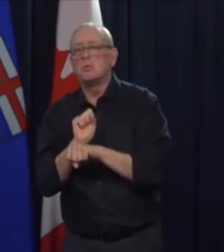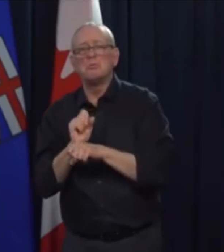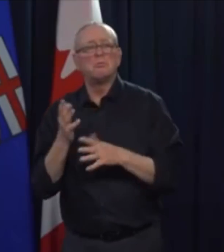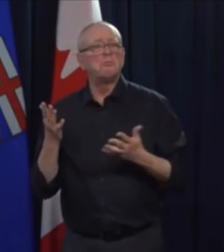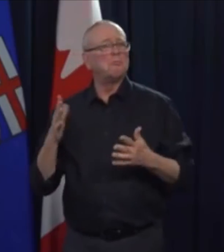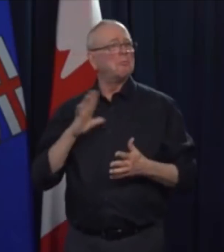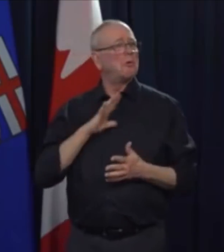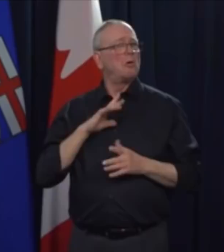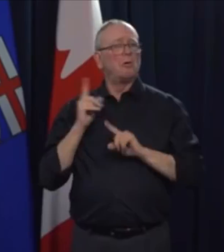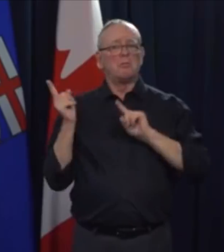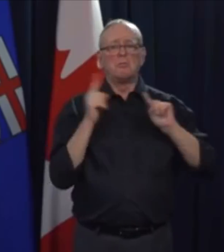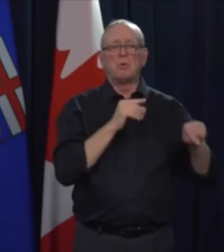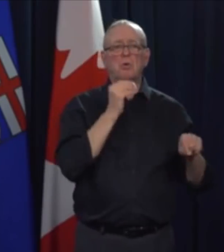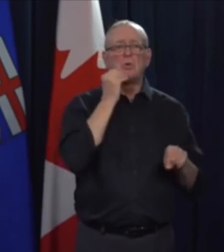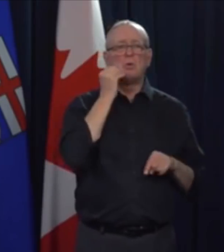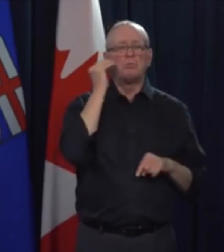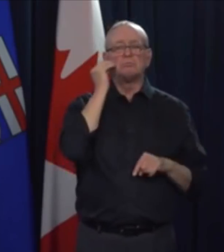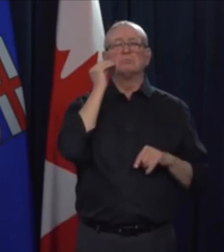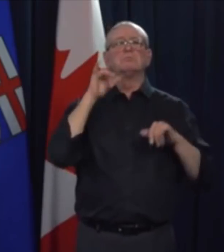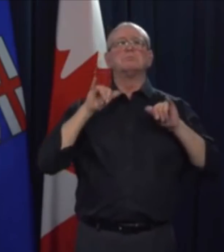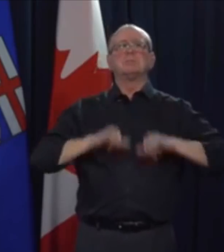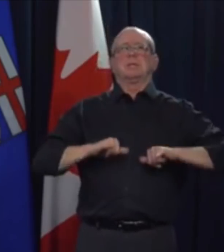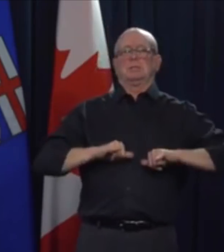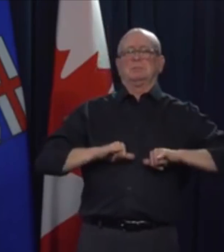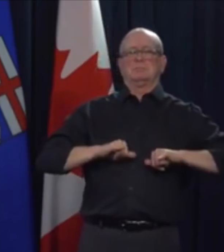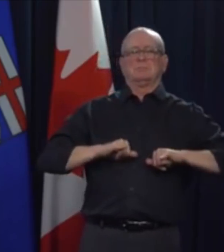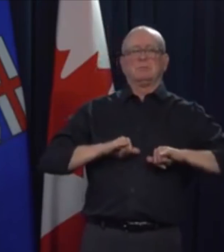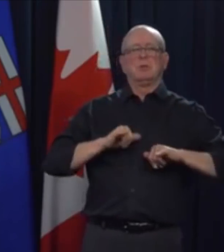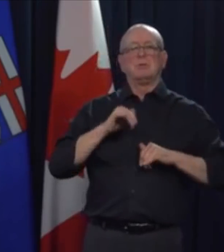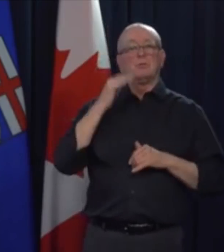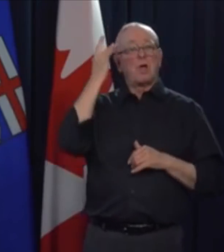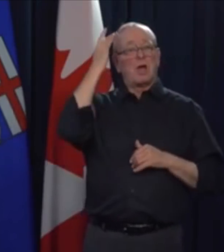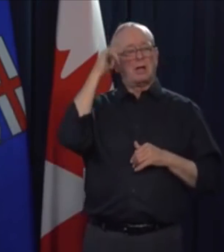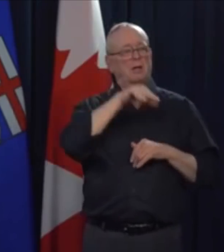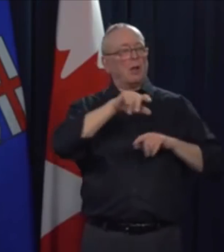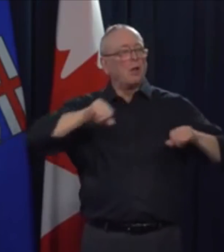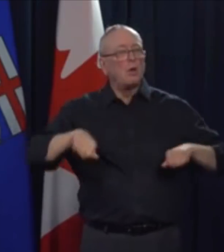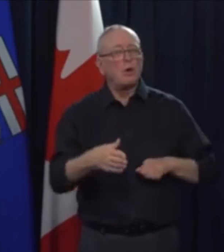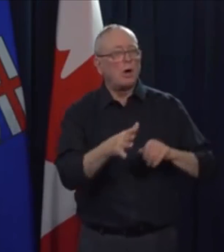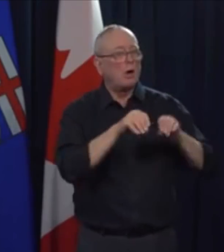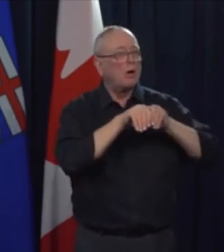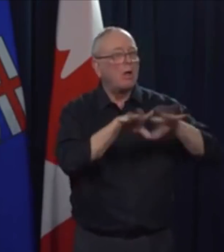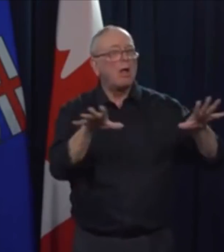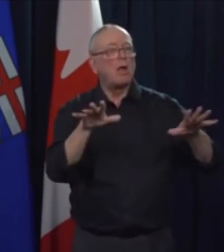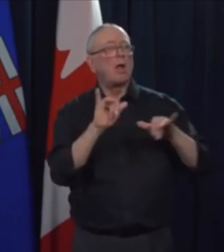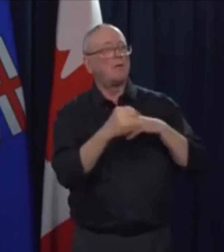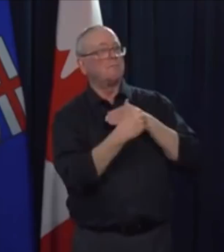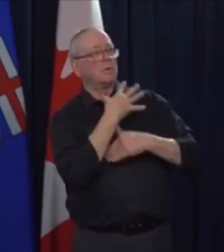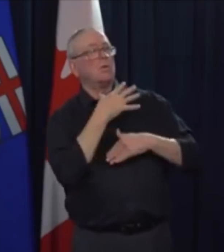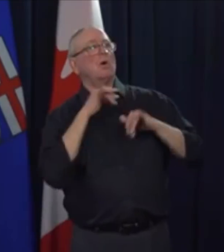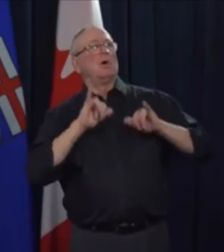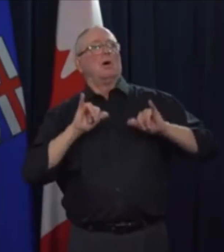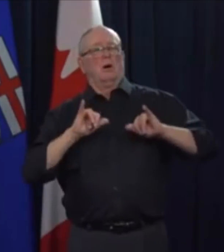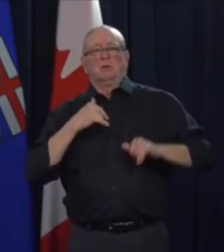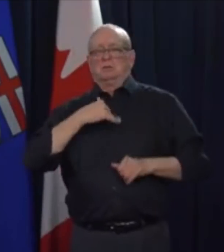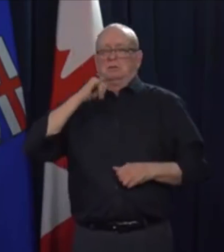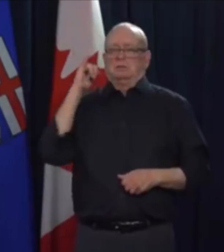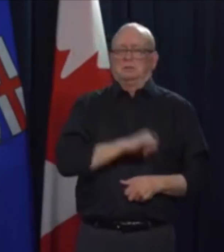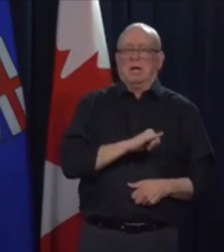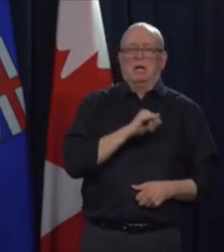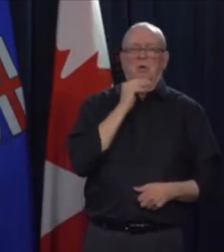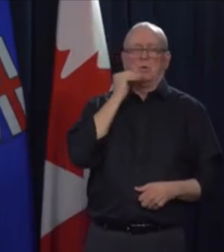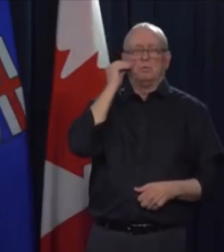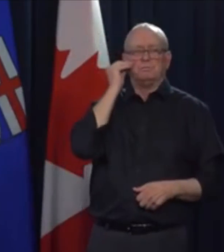self-isolated at that point. This experience is a reminder that it is critical to immediately self-isolate at the first